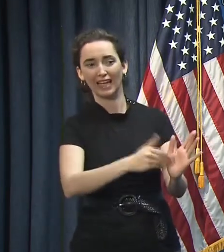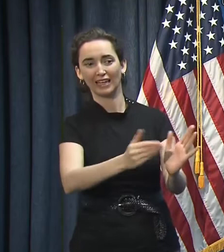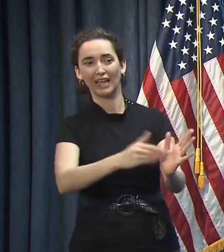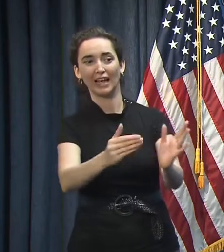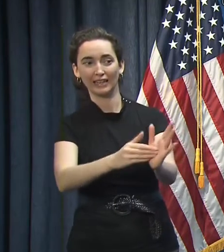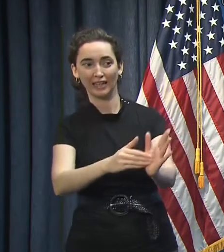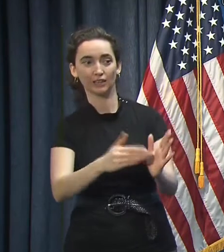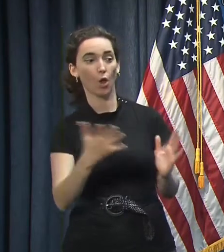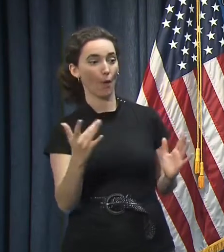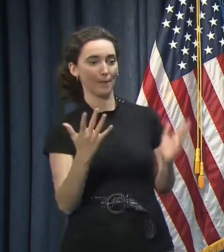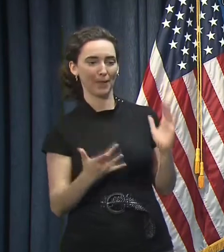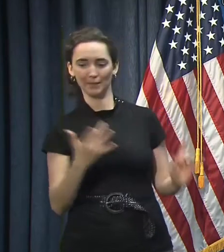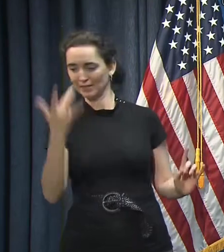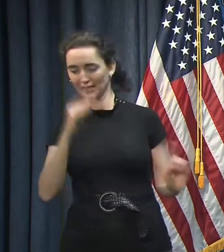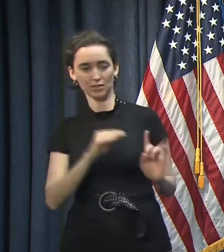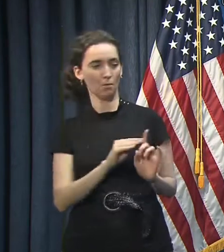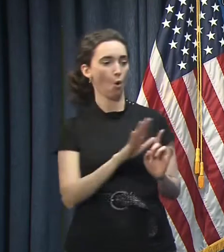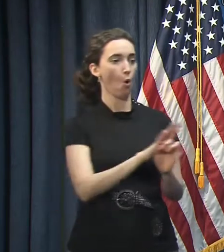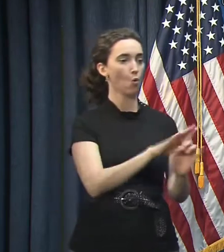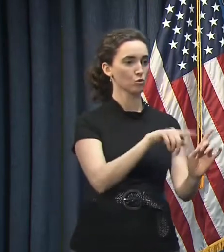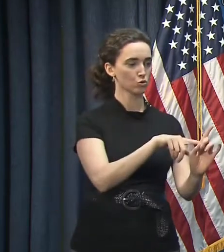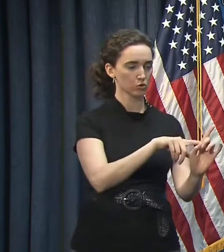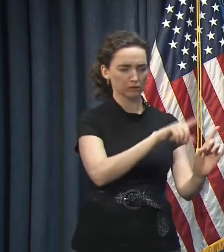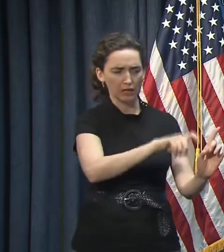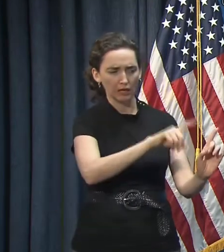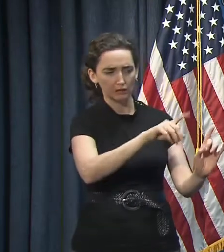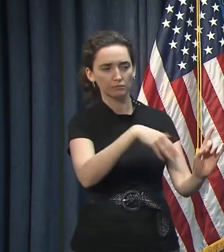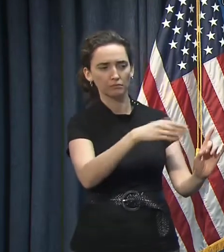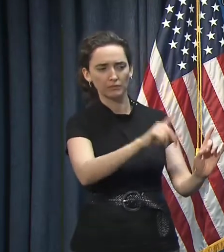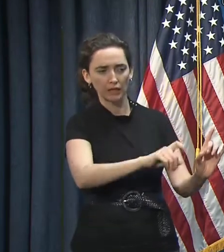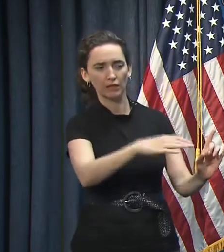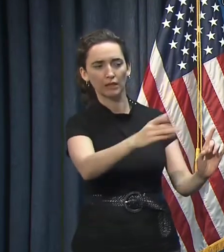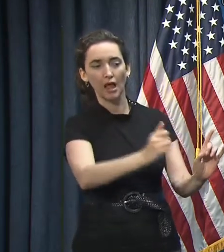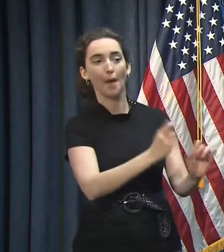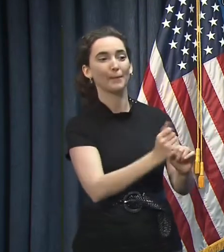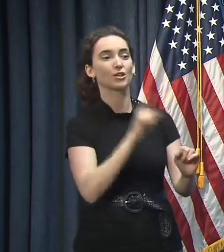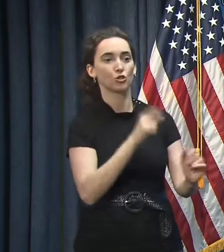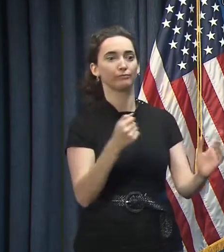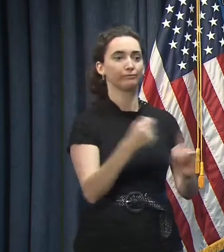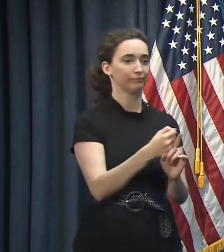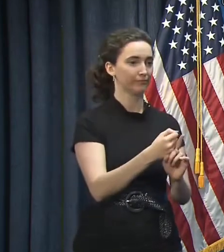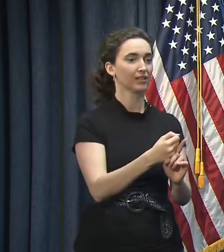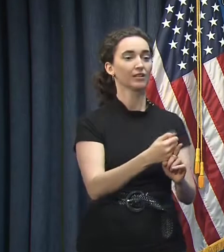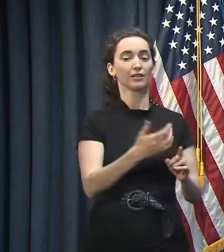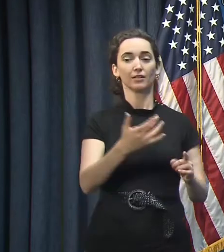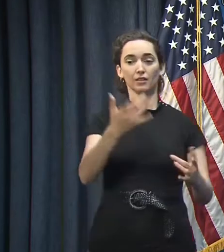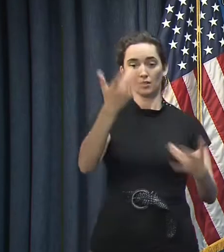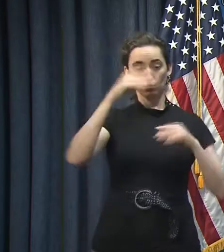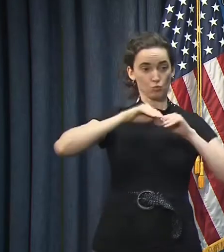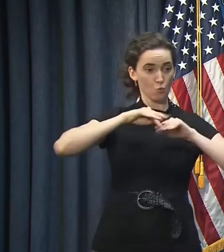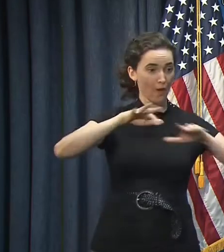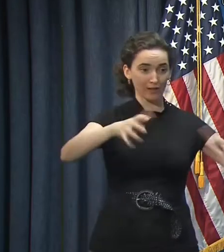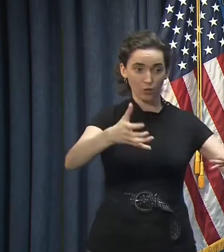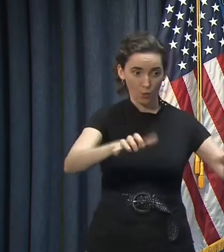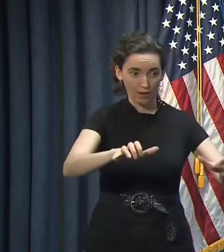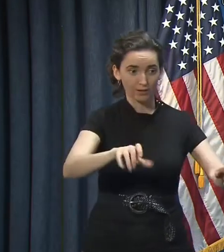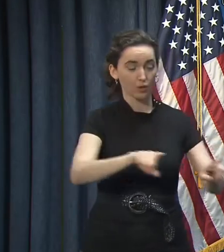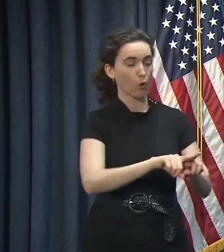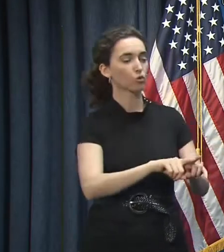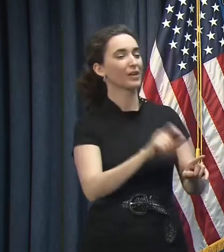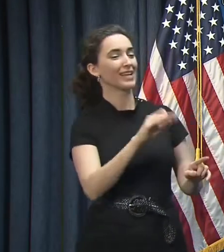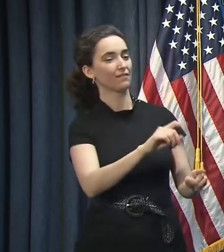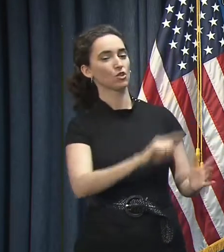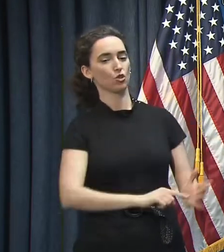of potential exposure to make sure that they don't develop, certainly shedding, and then obviously once they're symptomatic they would be tested anyway.